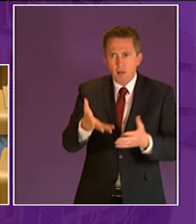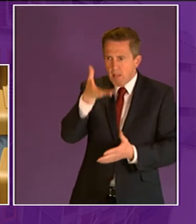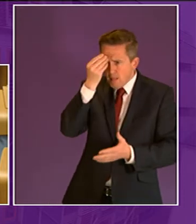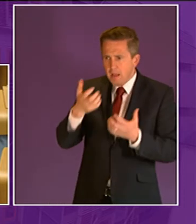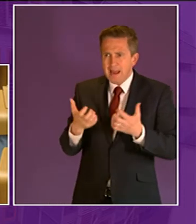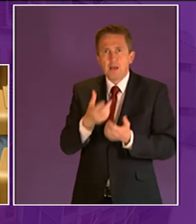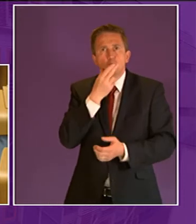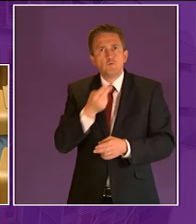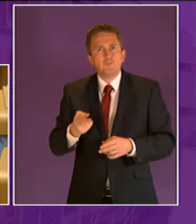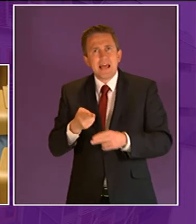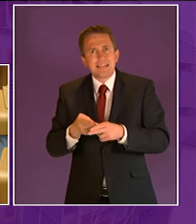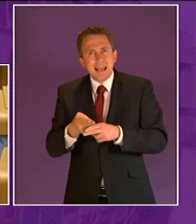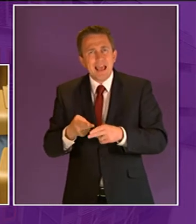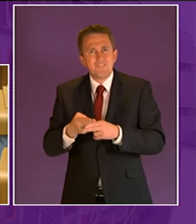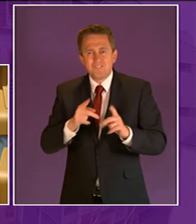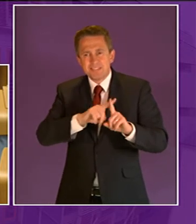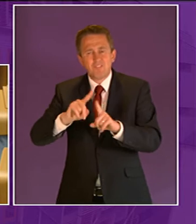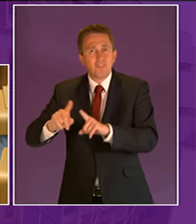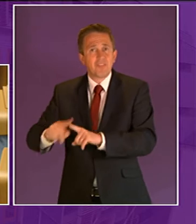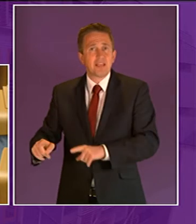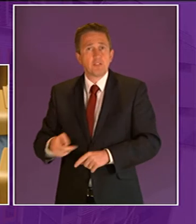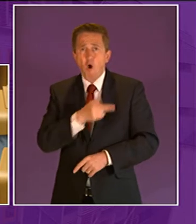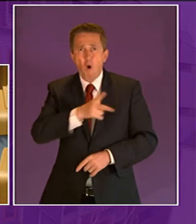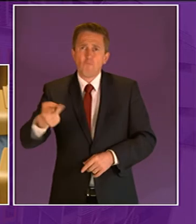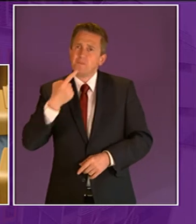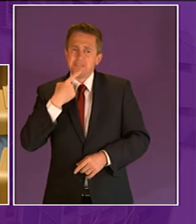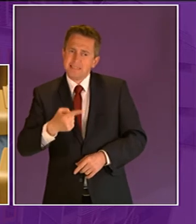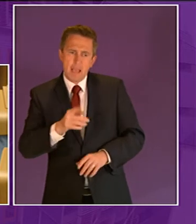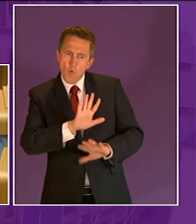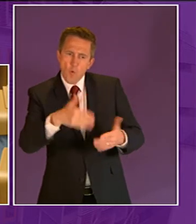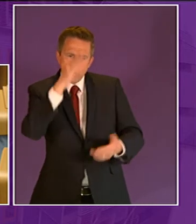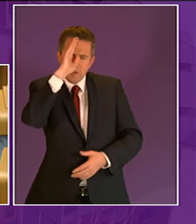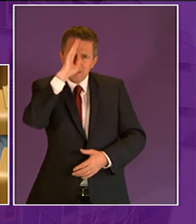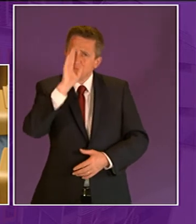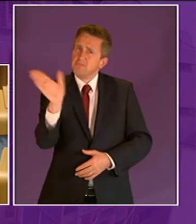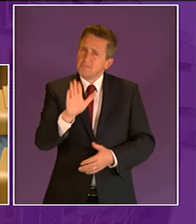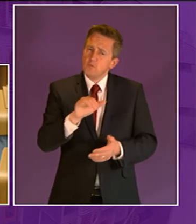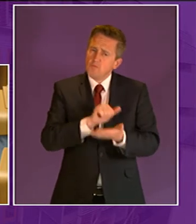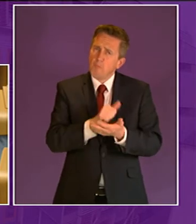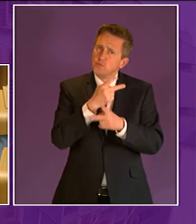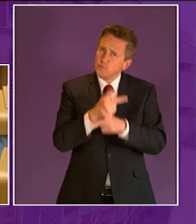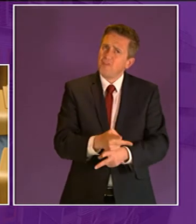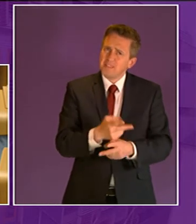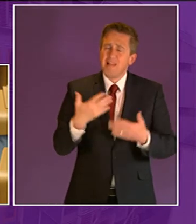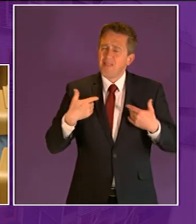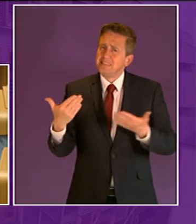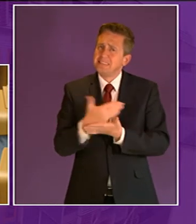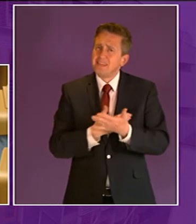activities which too often we would consider too dangerous or not age appropriate health and safety is essential but that does not mean restricting